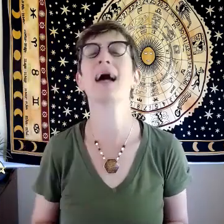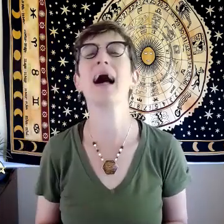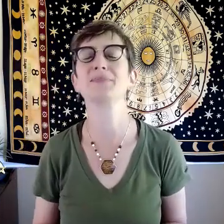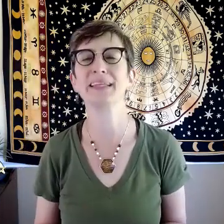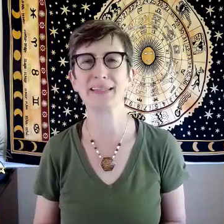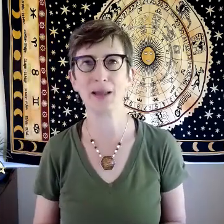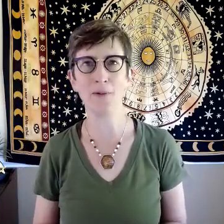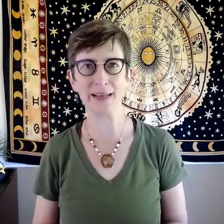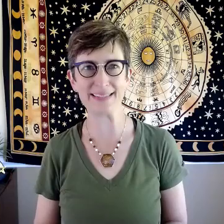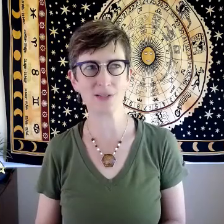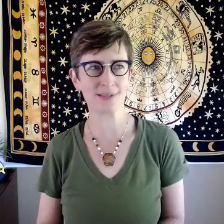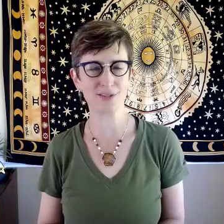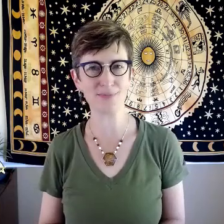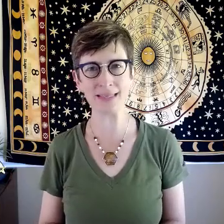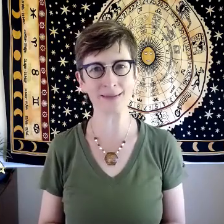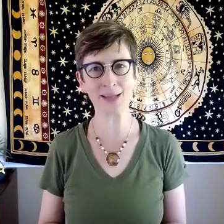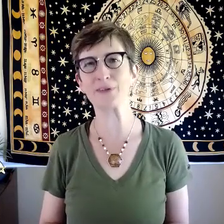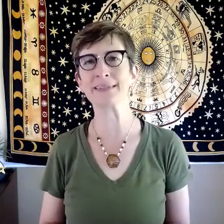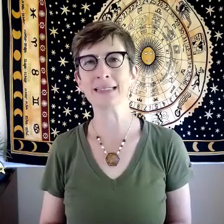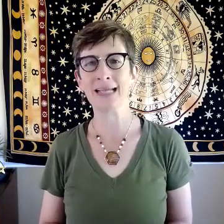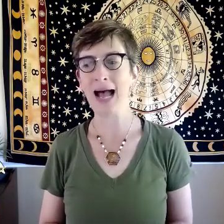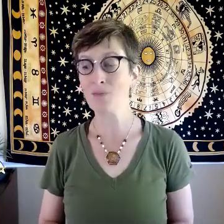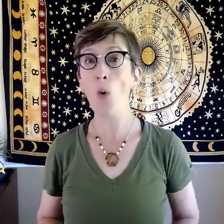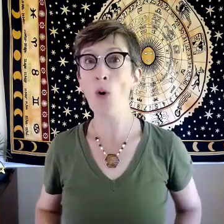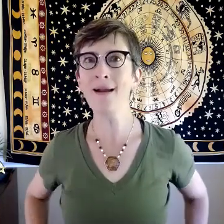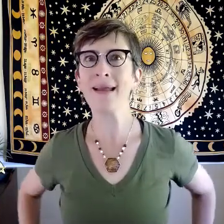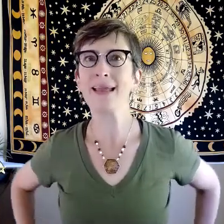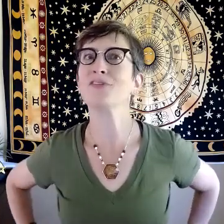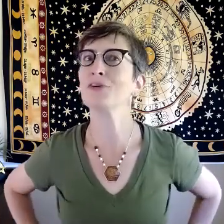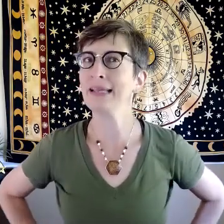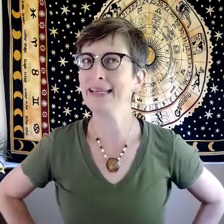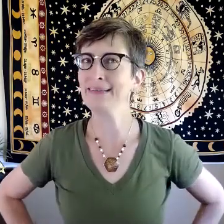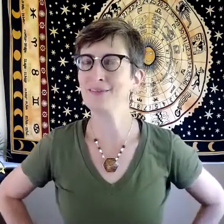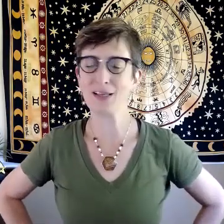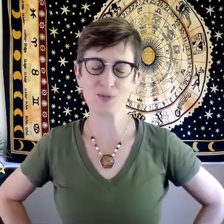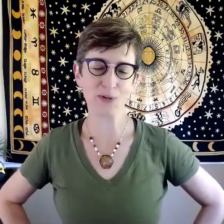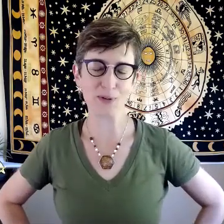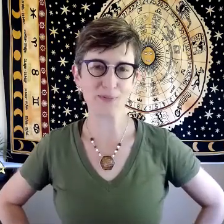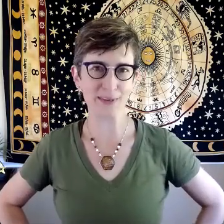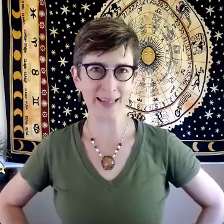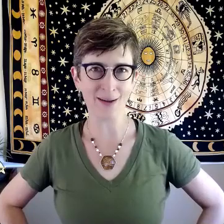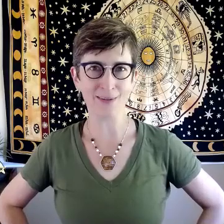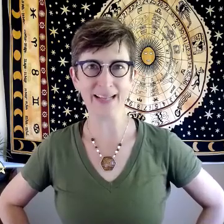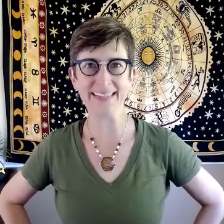the top and you can always just shoot me a little note or if you're in the Facebook group you can always